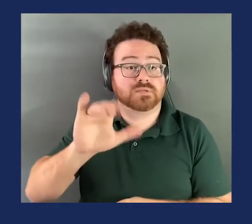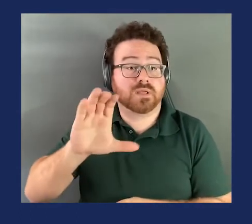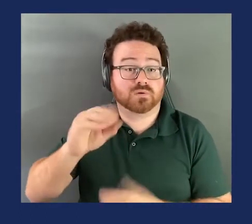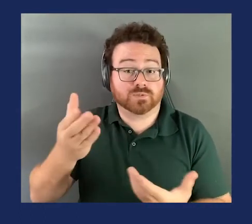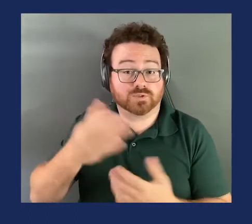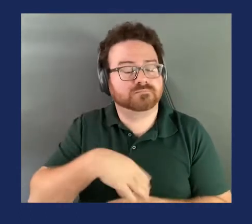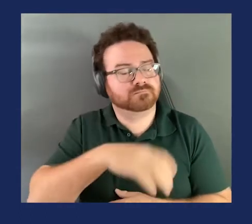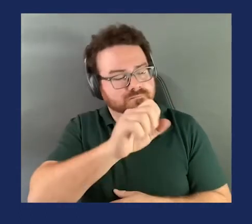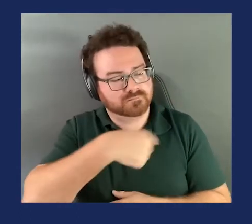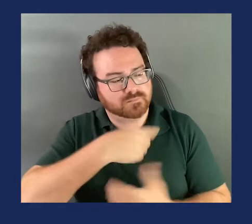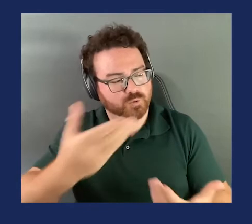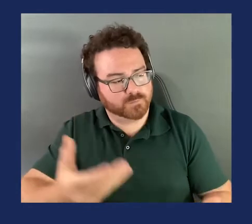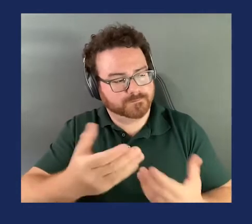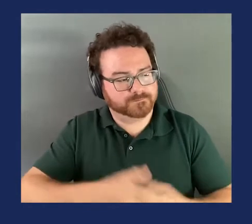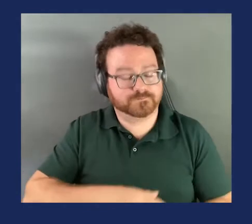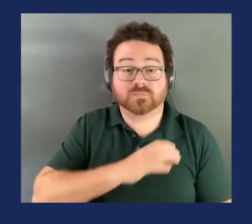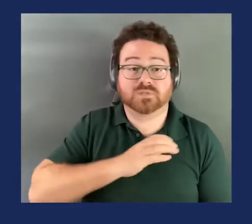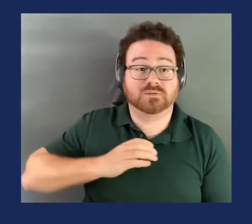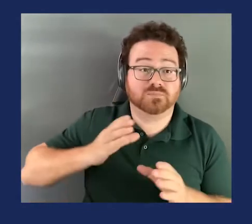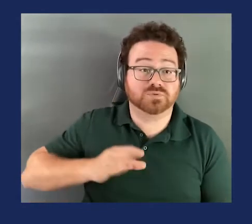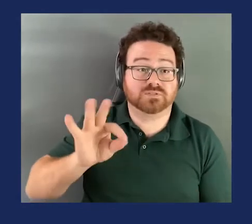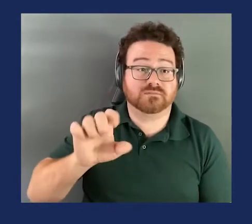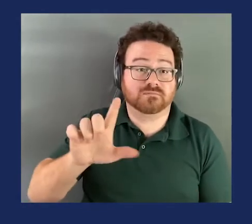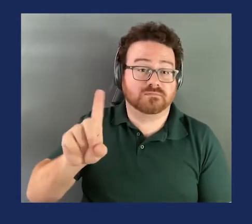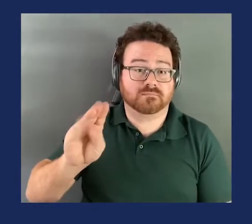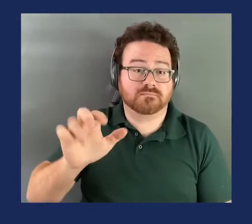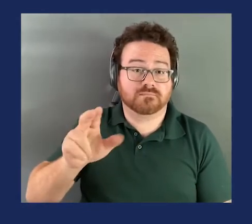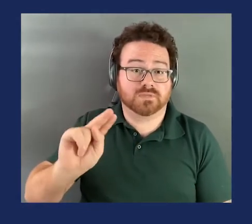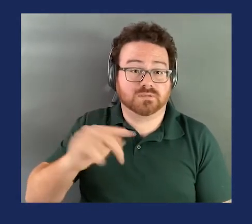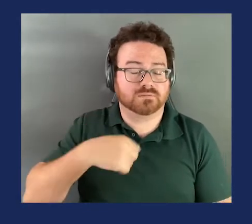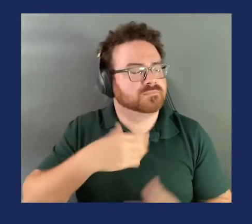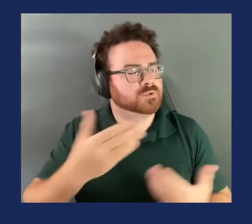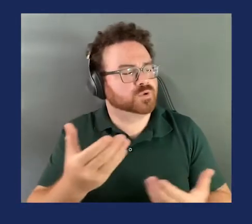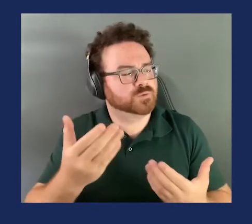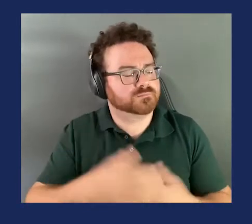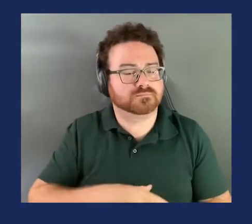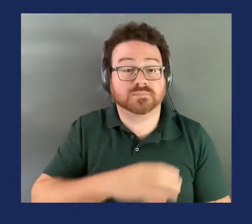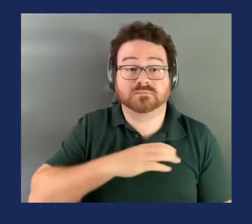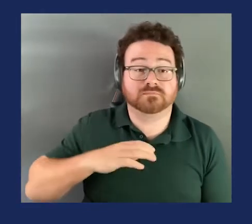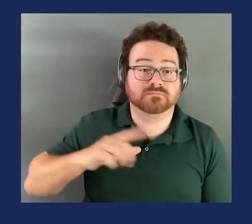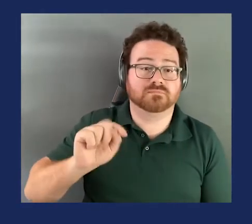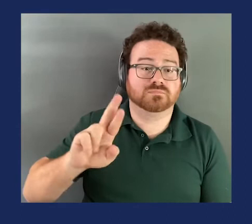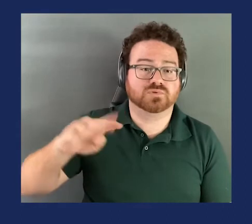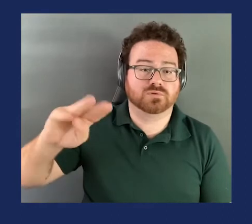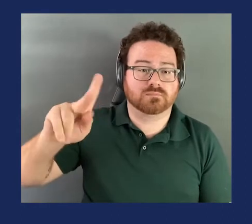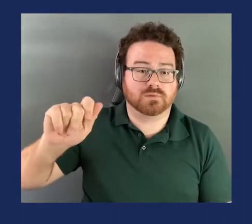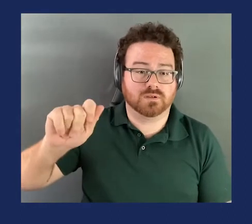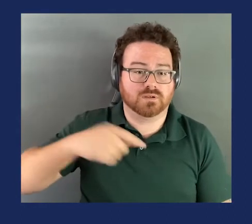Yes, sir. Commissioner Feldman? Present. Commissioner Trumka? Present.